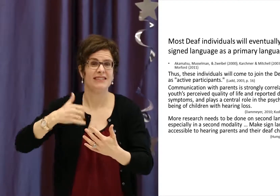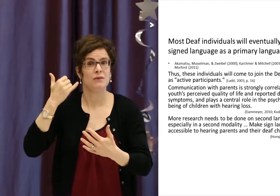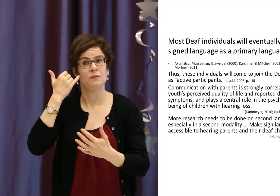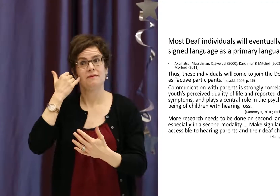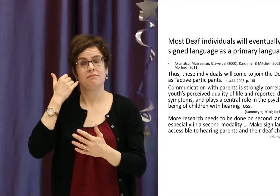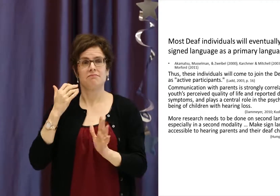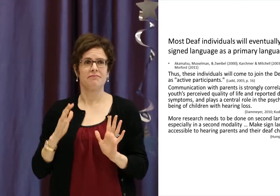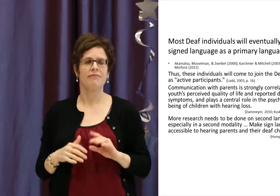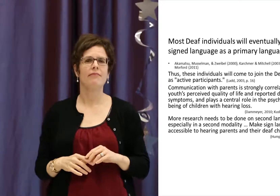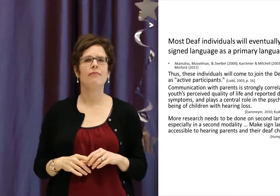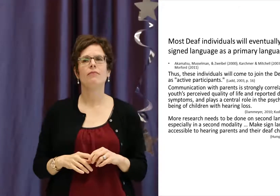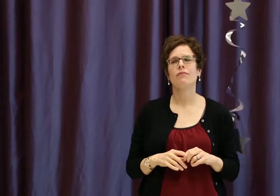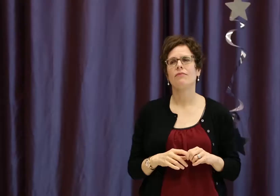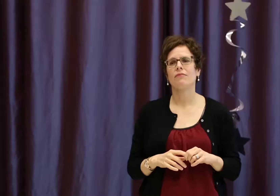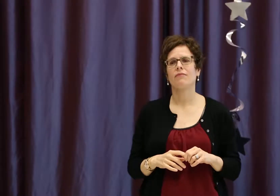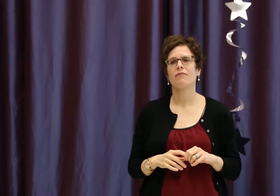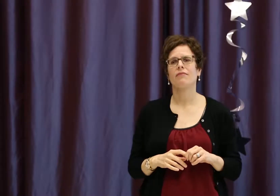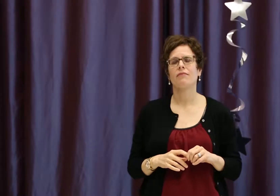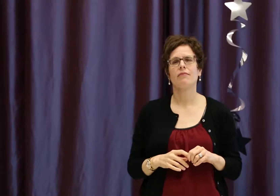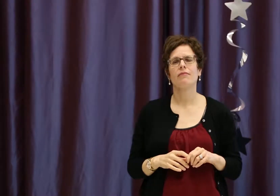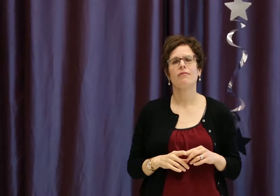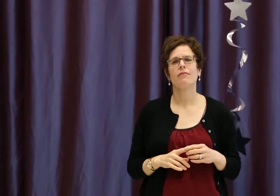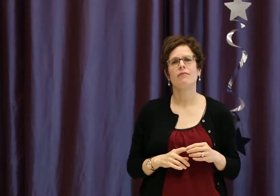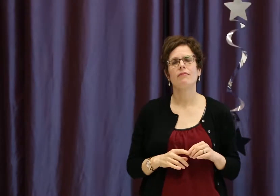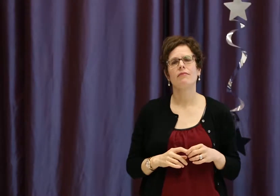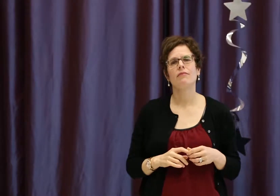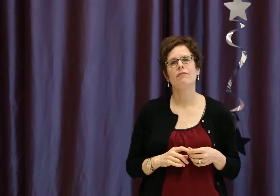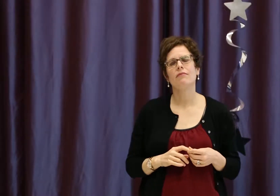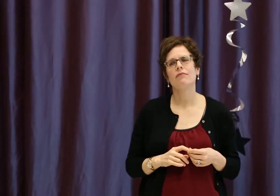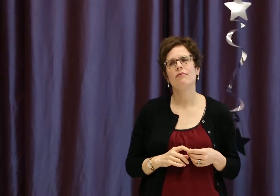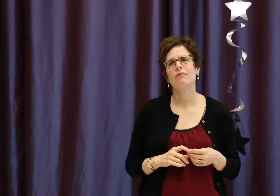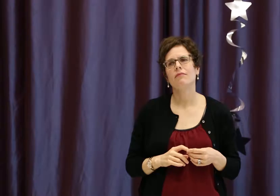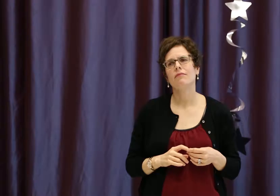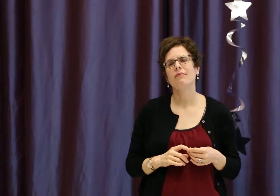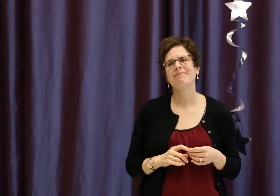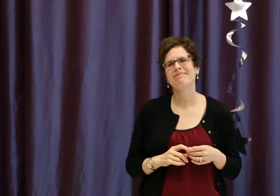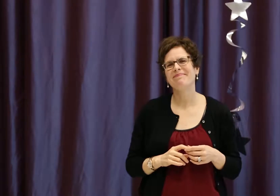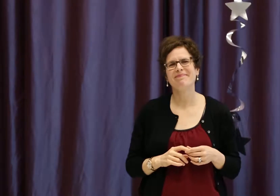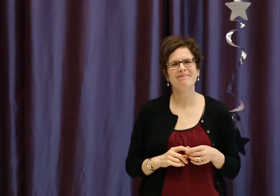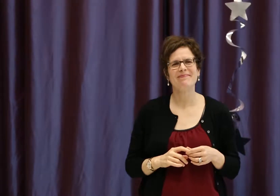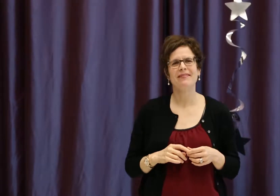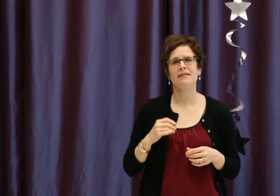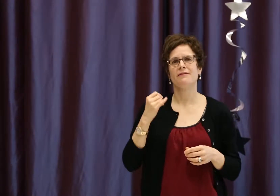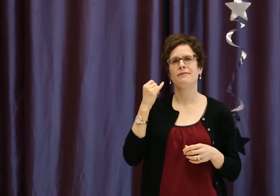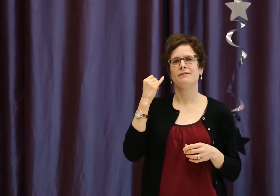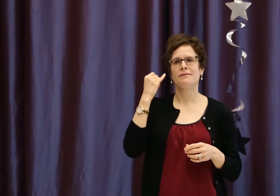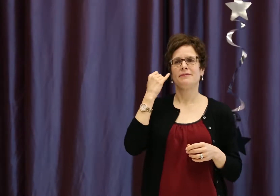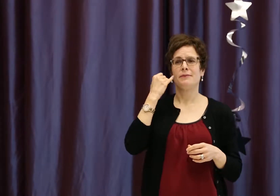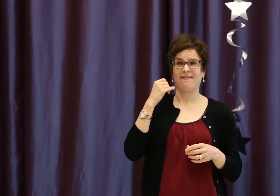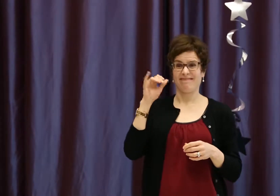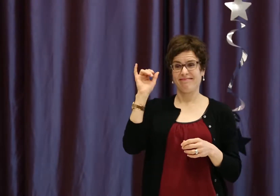hearing children will learn a sign language and become involved within the deaf and hard of hearing community at some point within their lives.